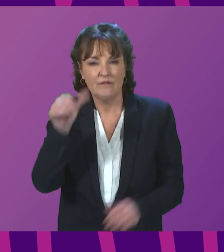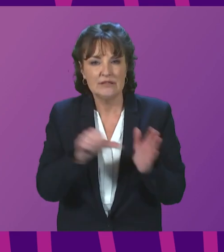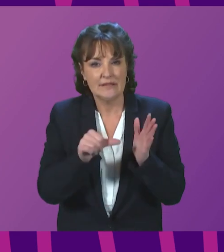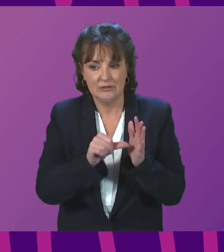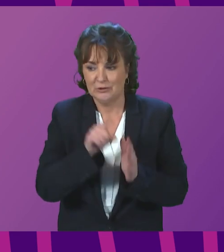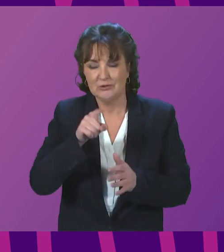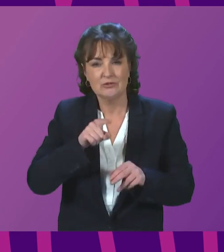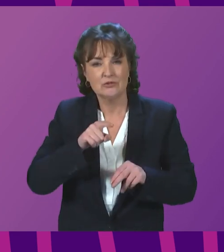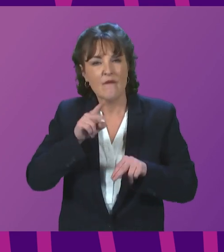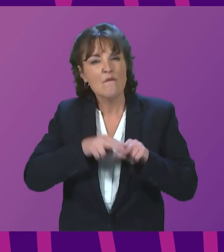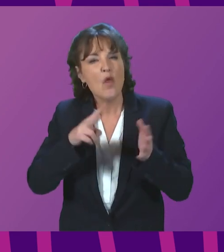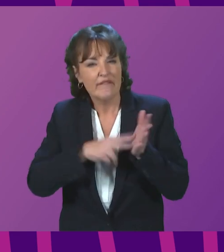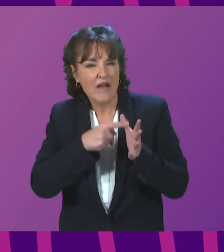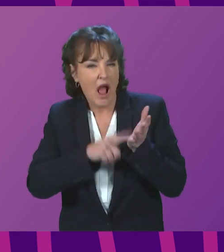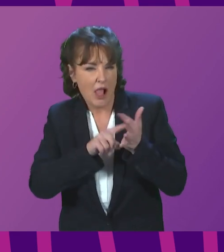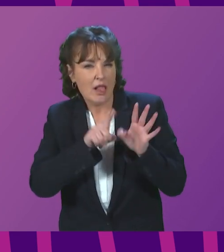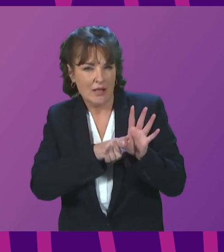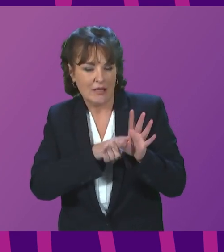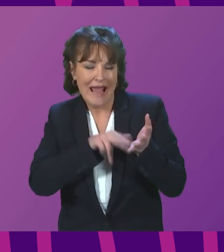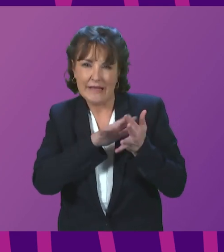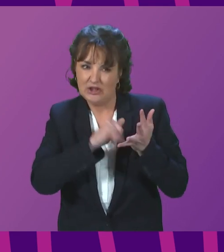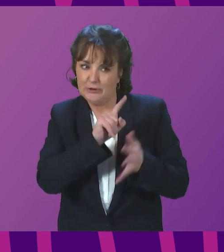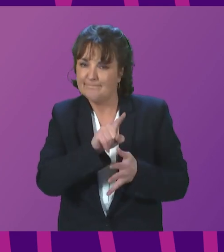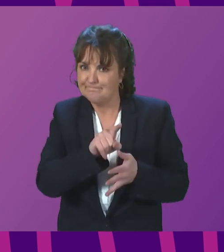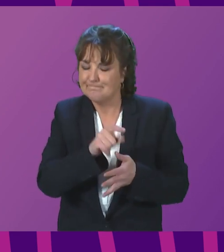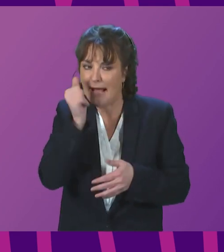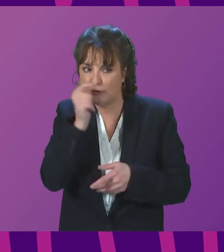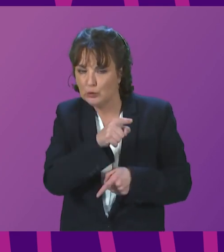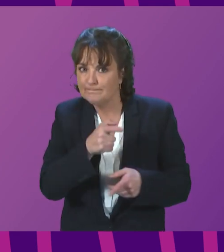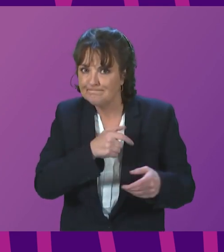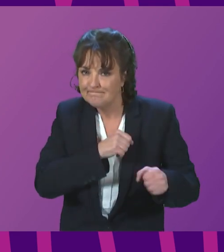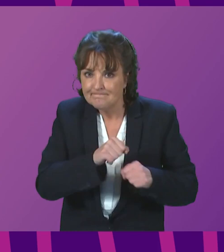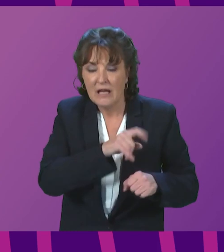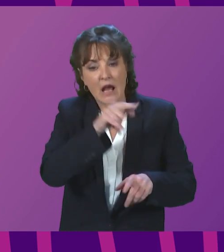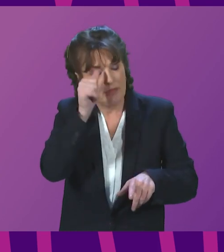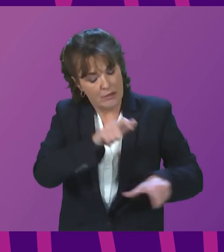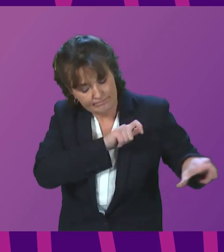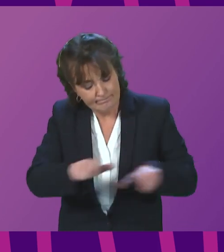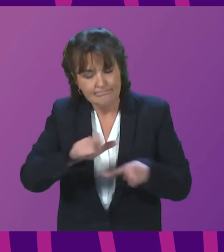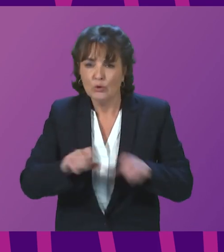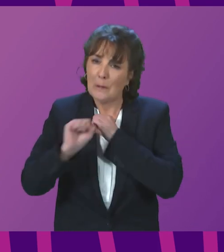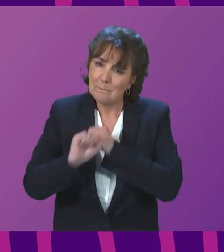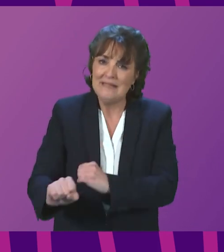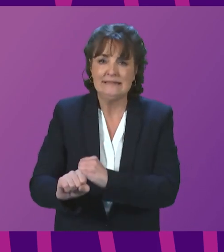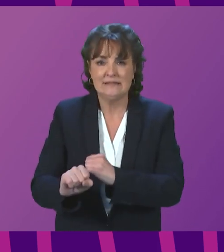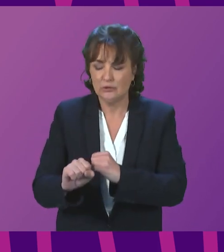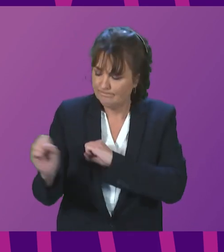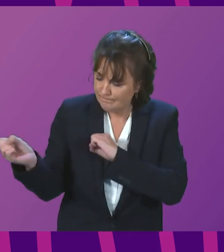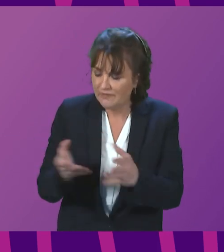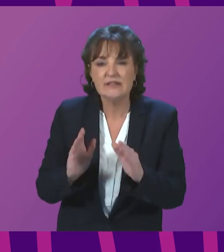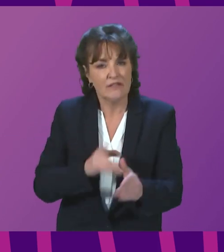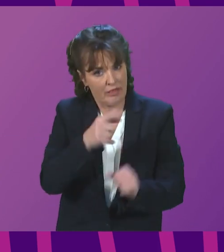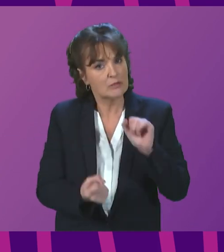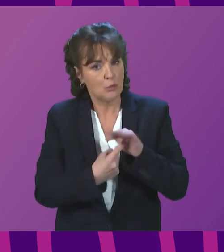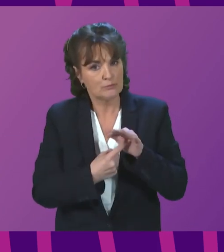and have been assured that they are working hard to continue to provide a service, and they remain committed to doing so, and that is important.